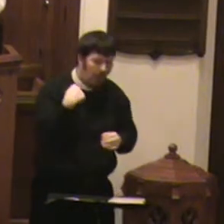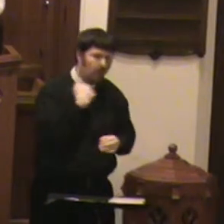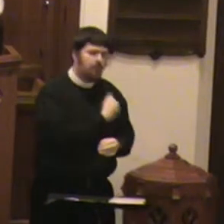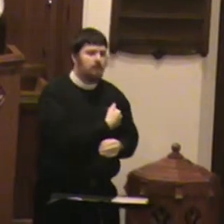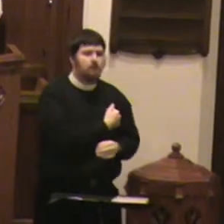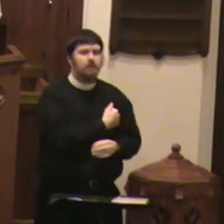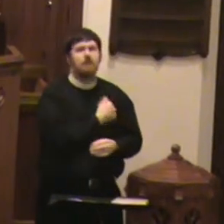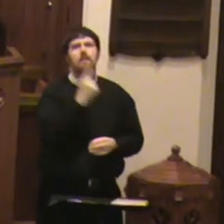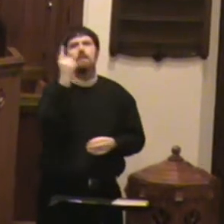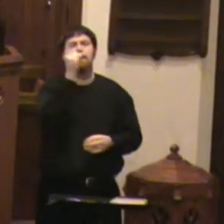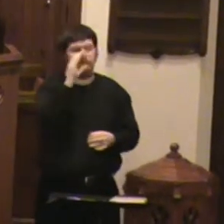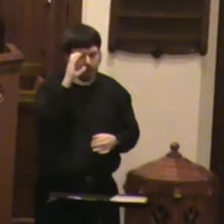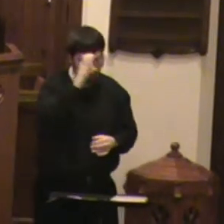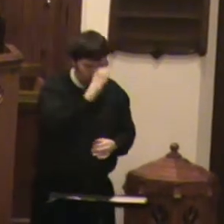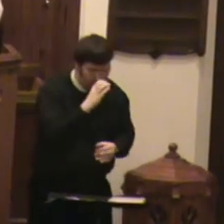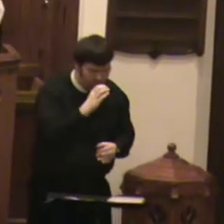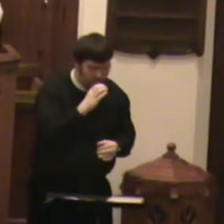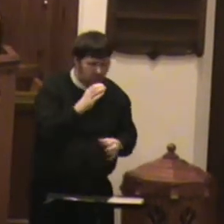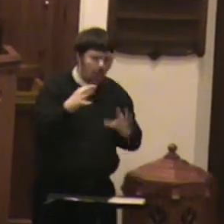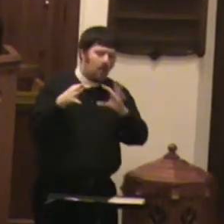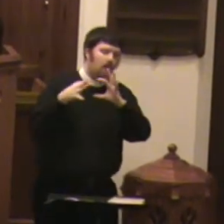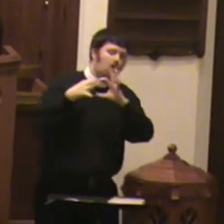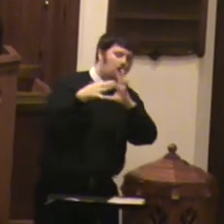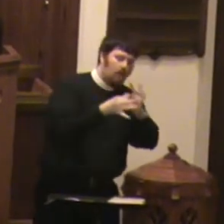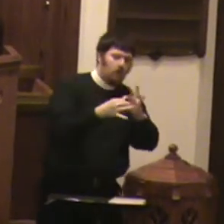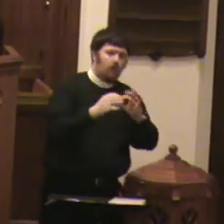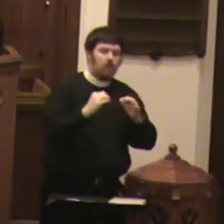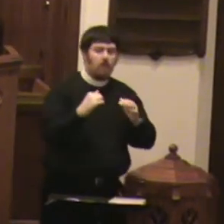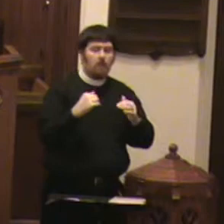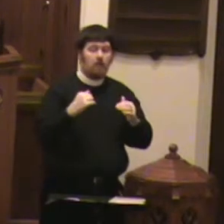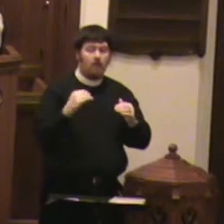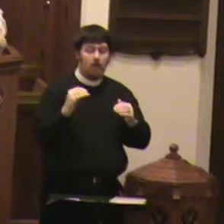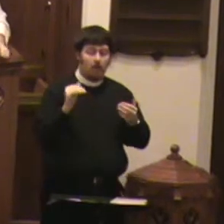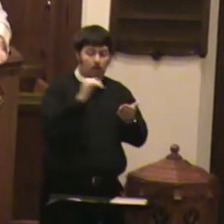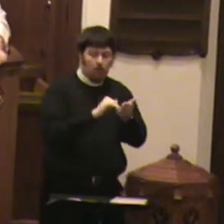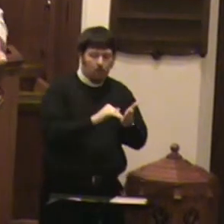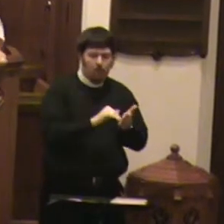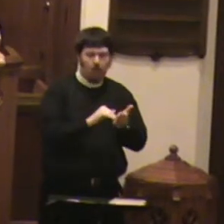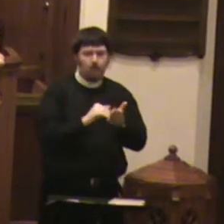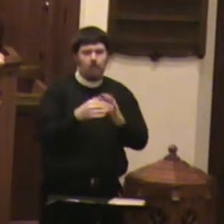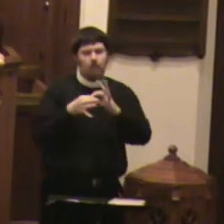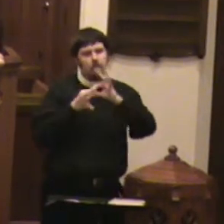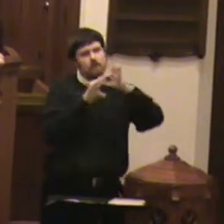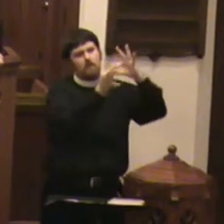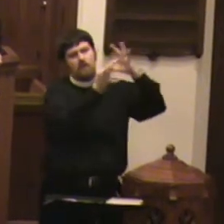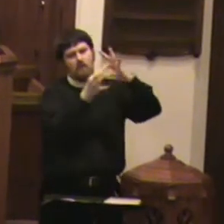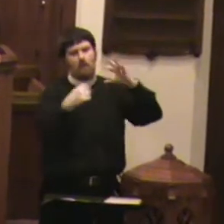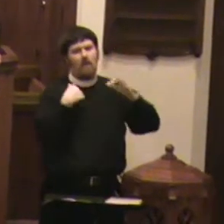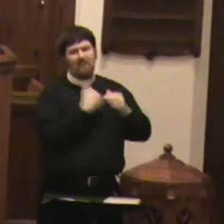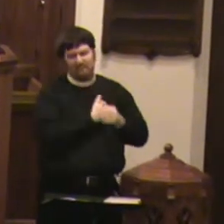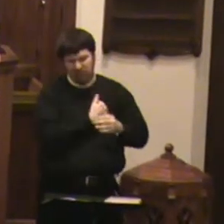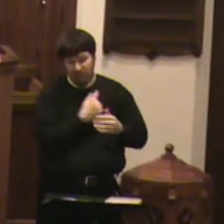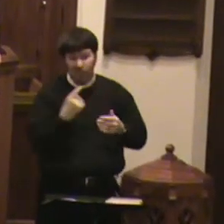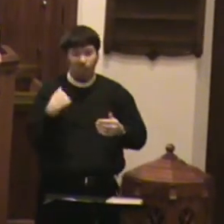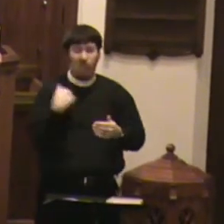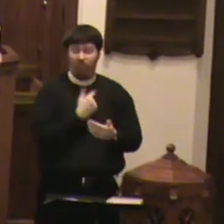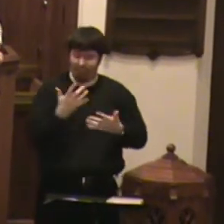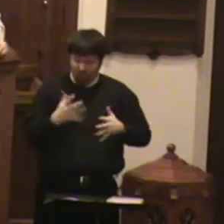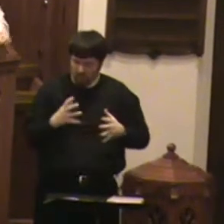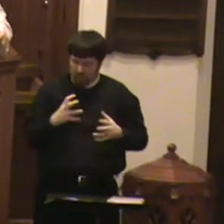reestablish the relationship with us after we have sinned and gone astray. He is